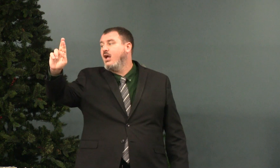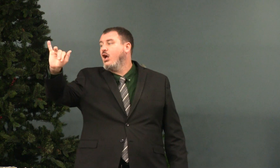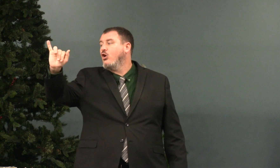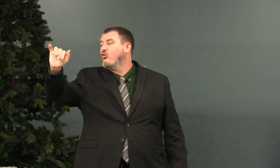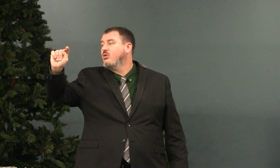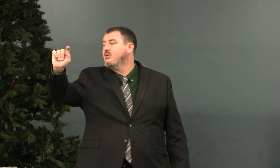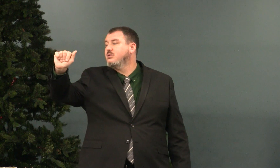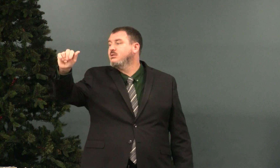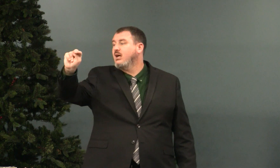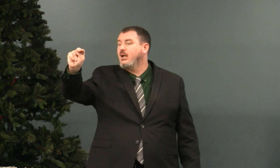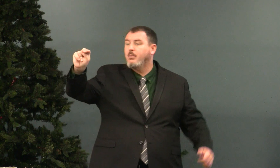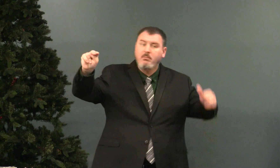the Samaritan